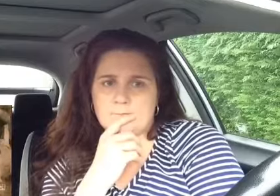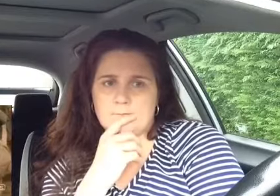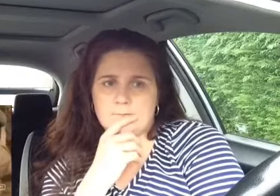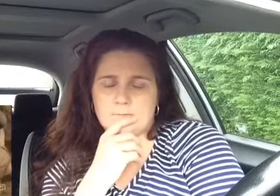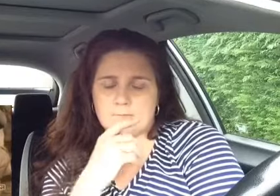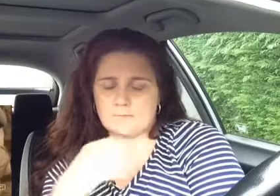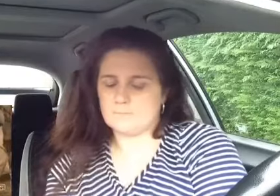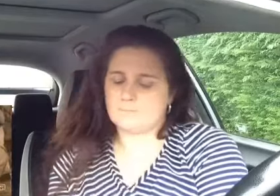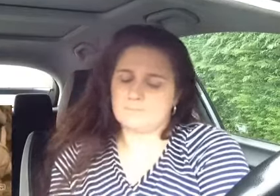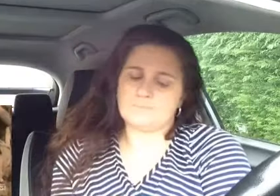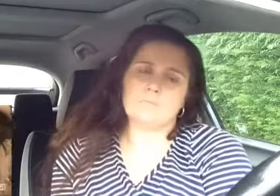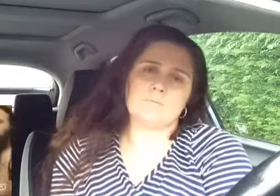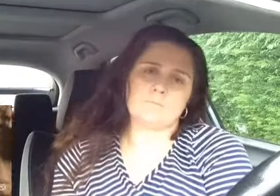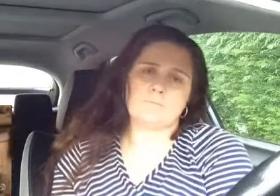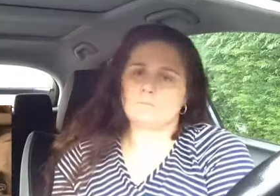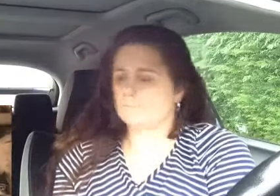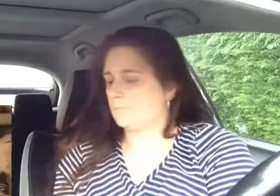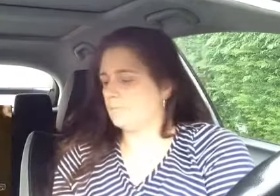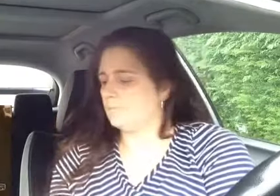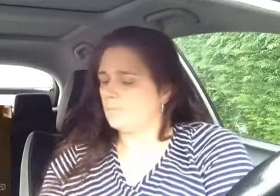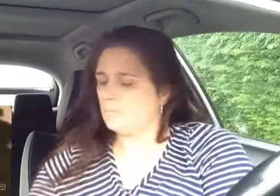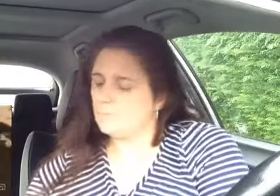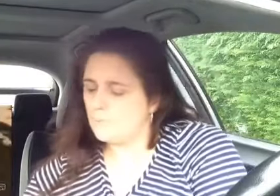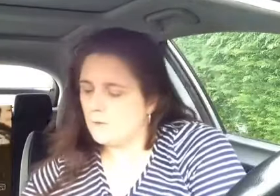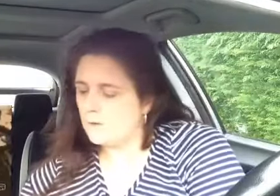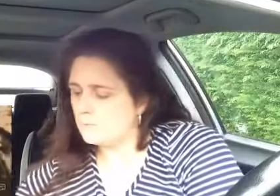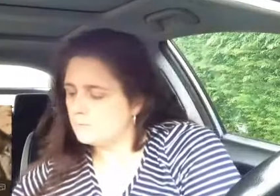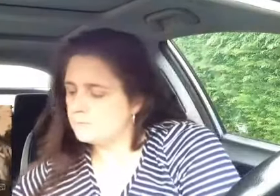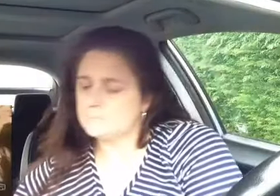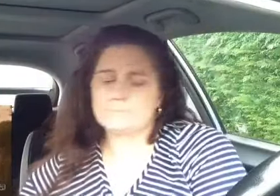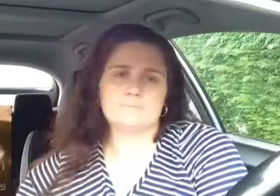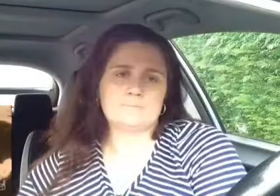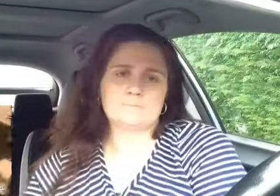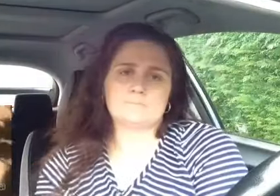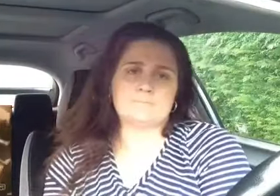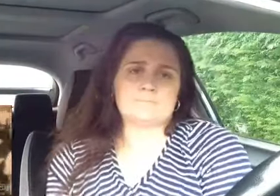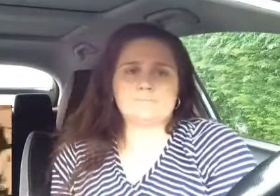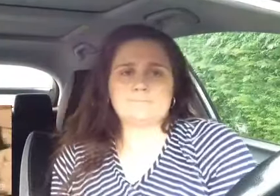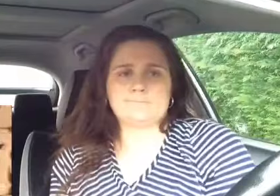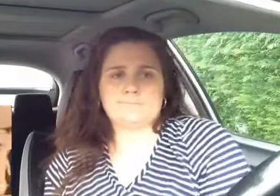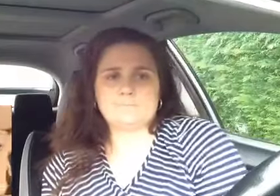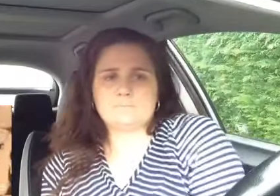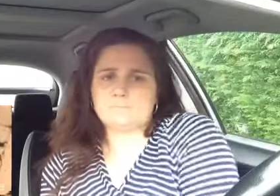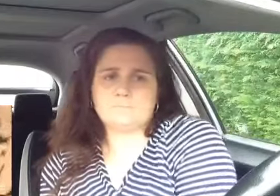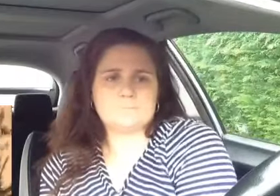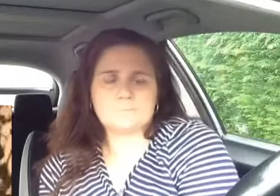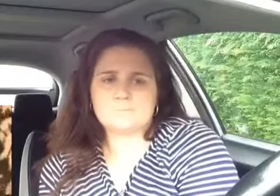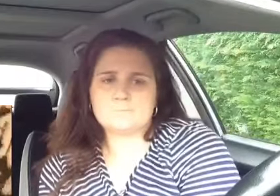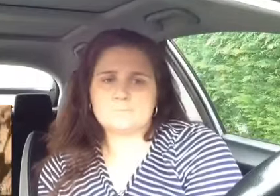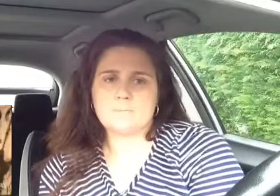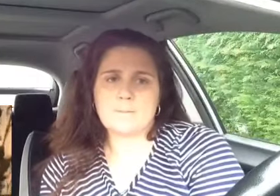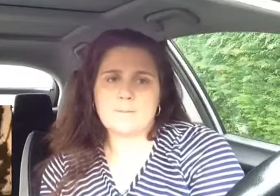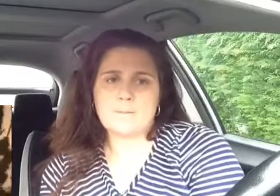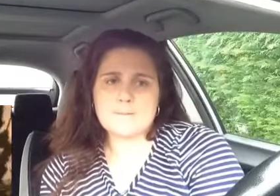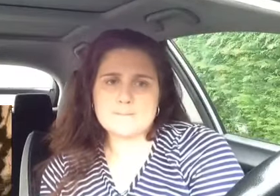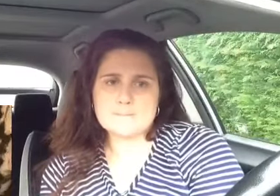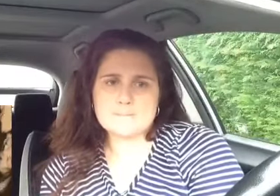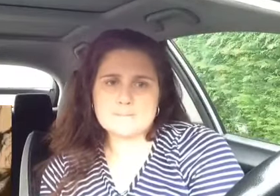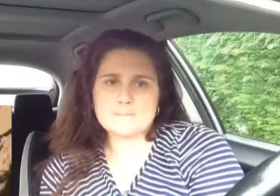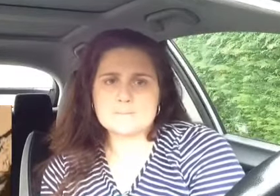philosophizing about freedom and socialist democracy is usually unfortunately beyond their rationale. They don't realize that America can't